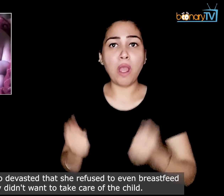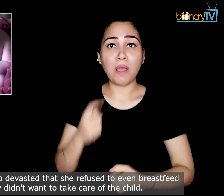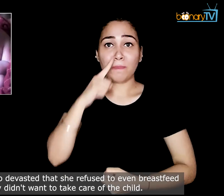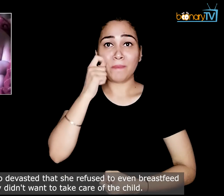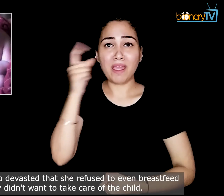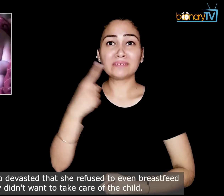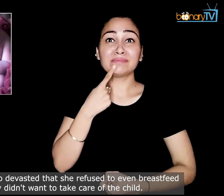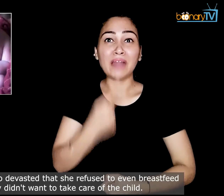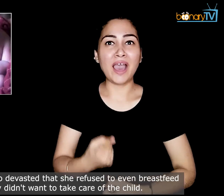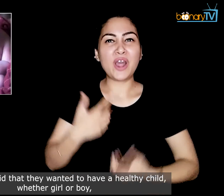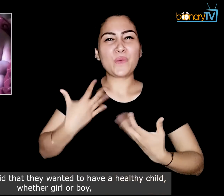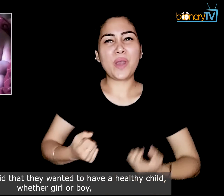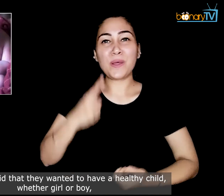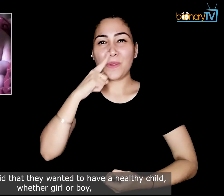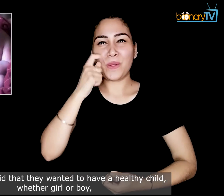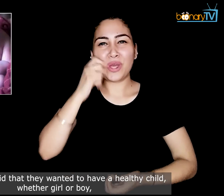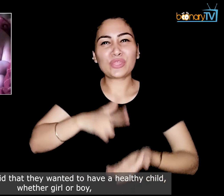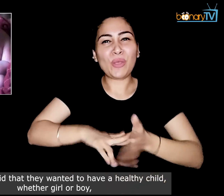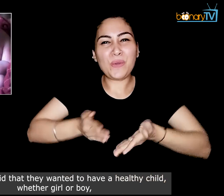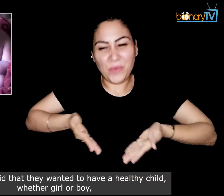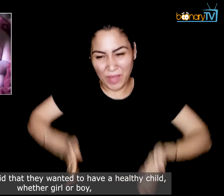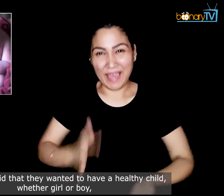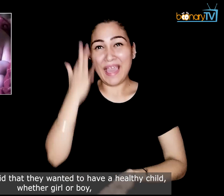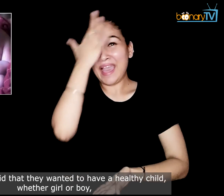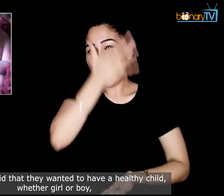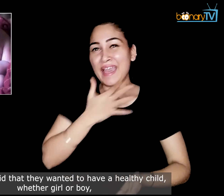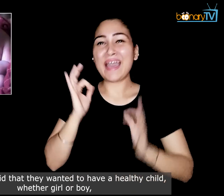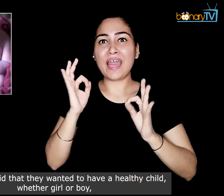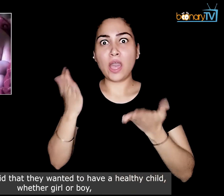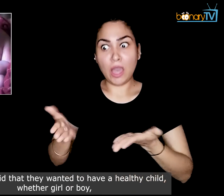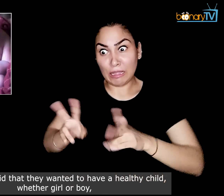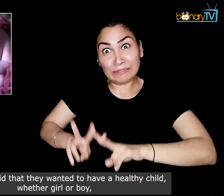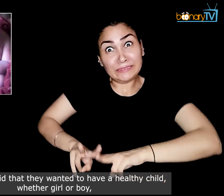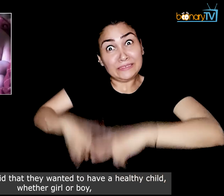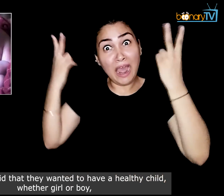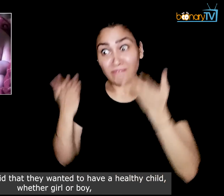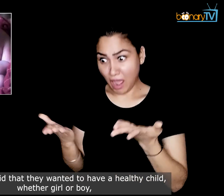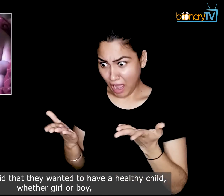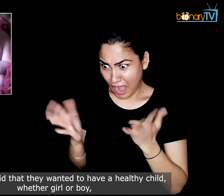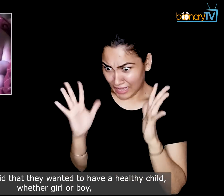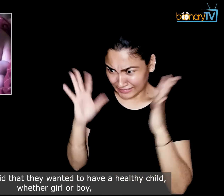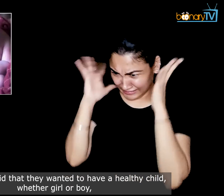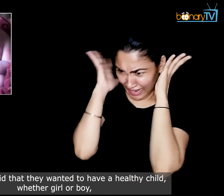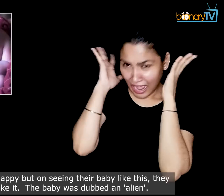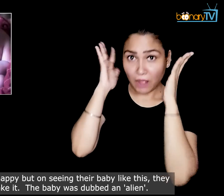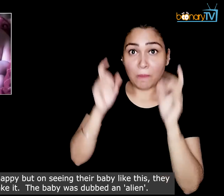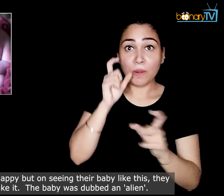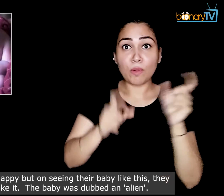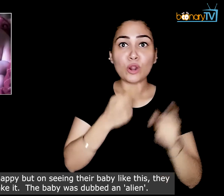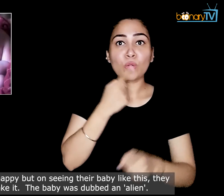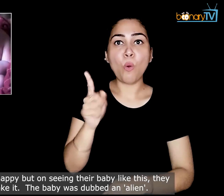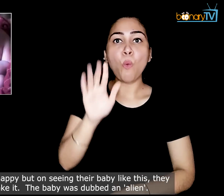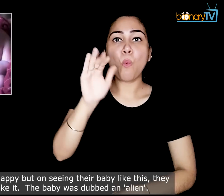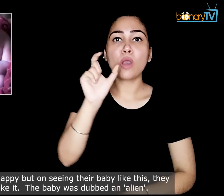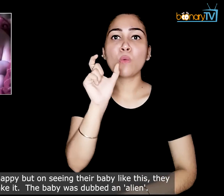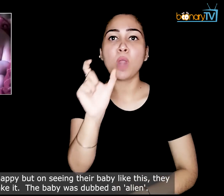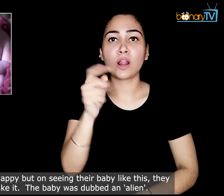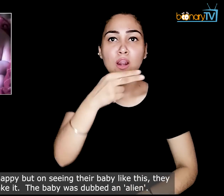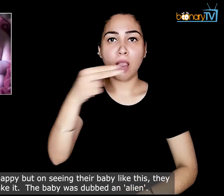of the child. The parents said that they wanted to have a healthy child. Whether girl or boy, they would be happy. But on seeing the baby